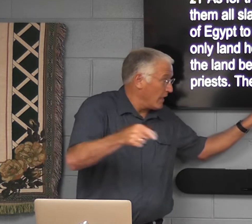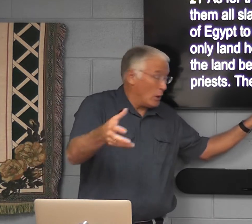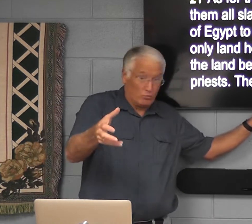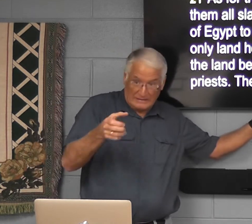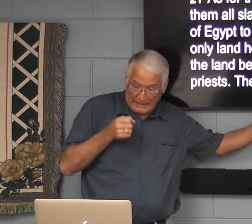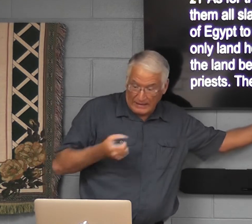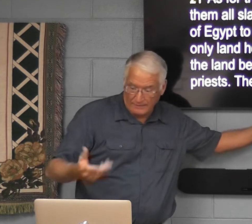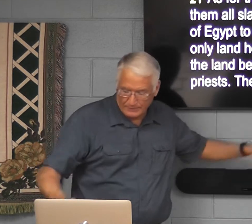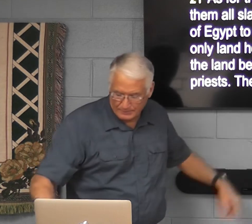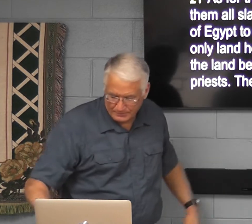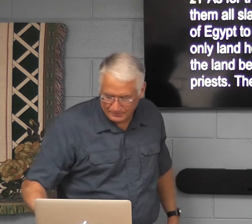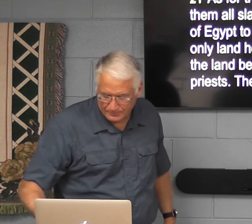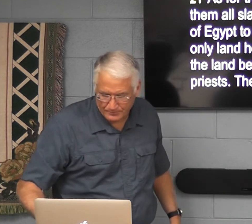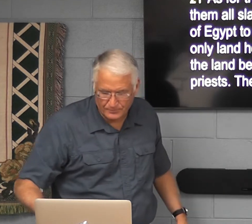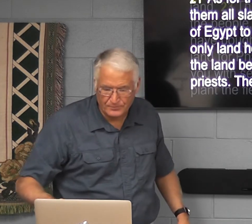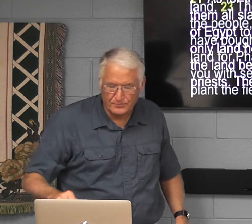So, and they received...